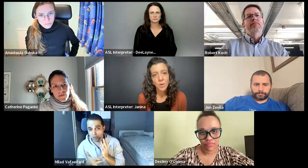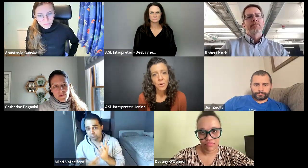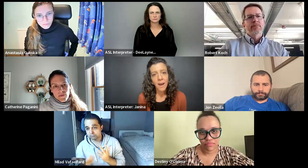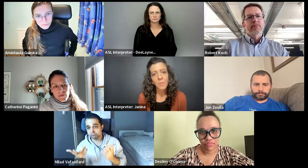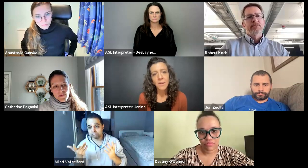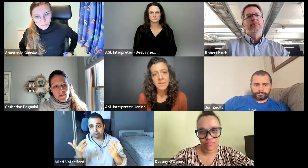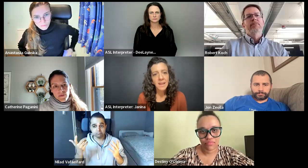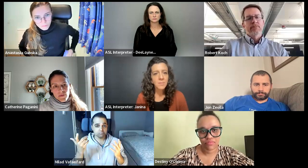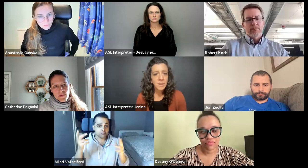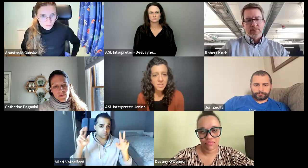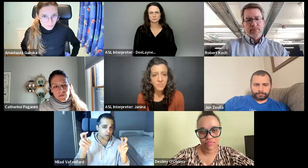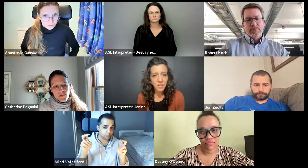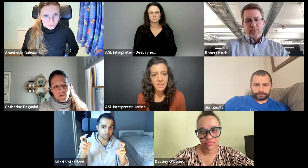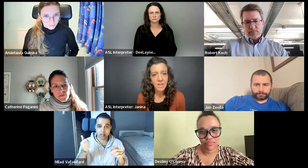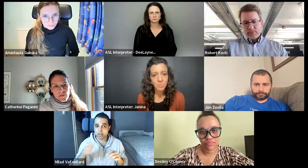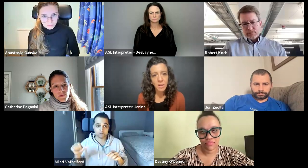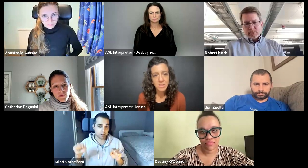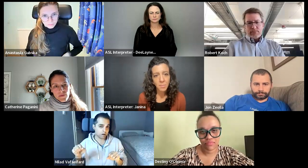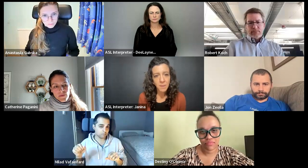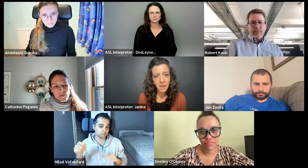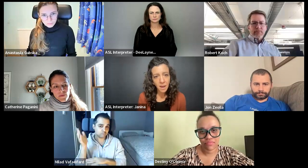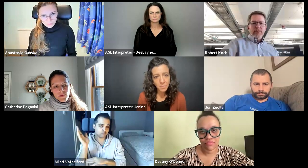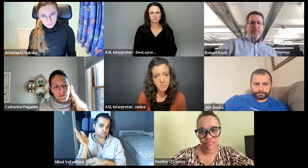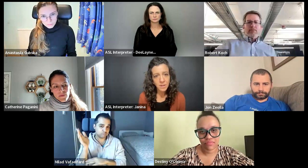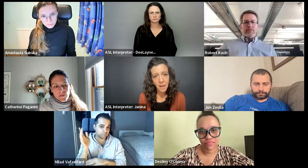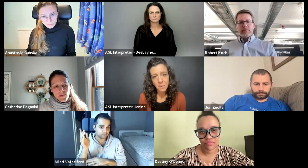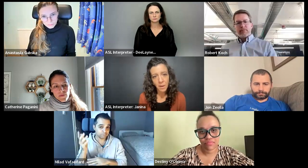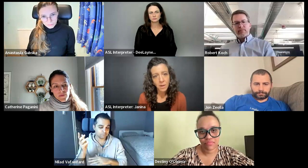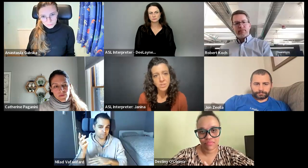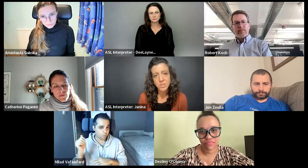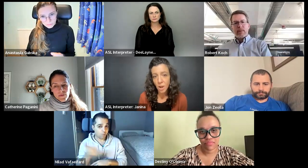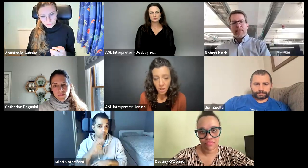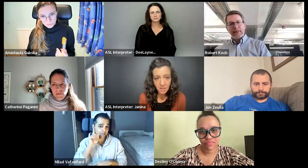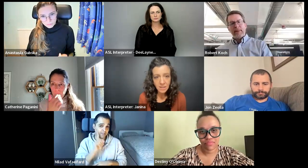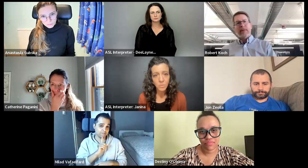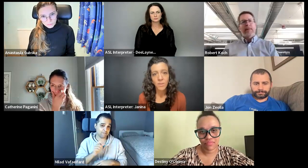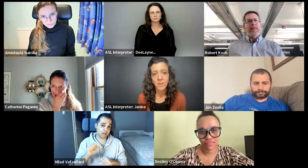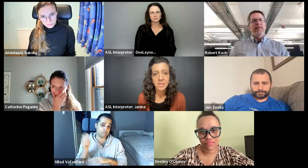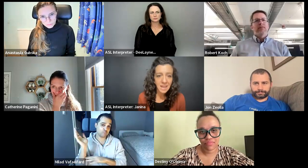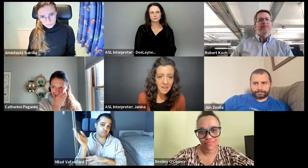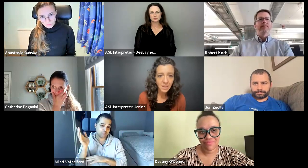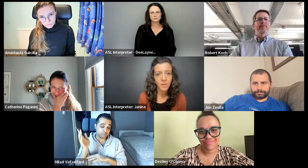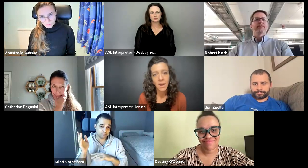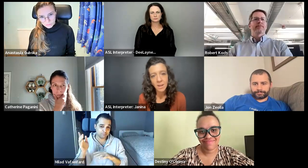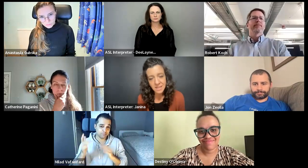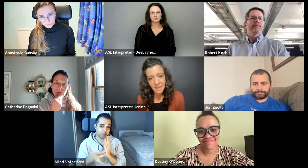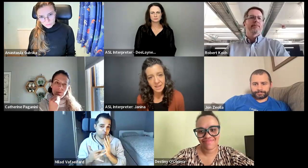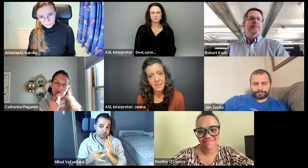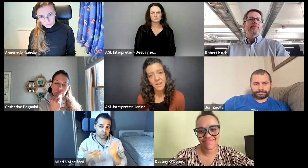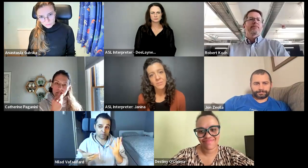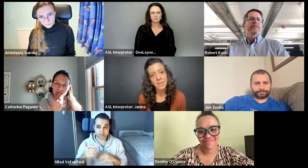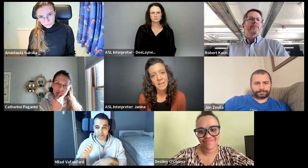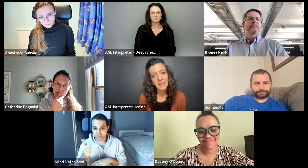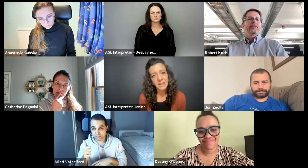So I wanted anybody to feel like they could bring a topic up during happy hour to talk on it, whether it's tech or not